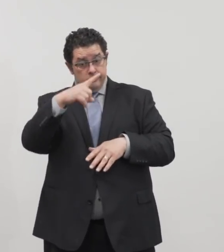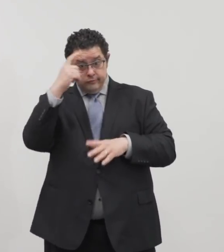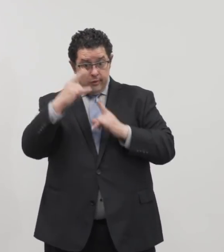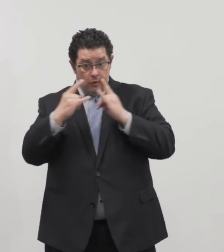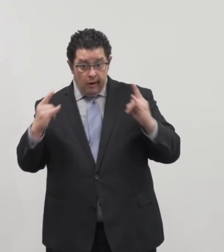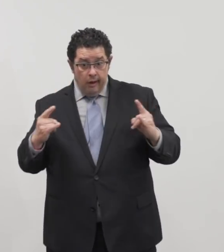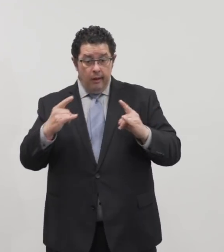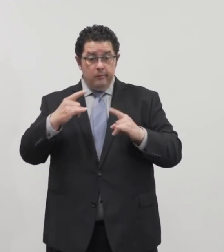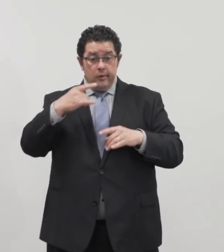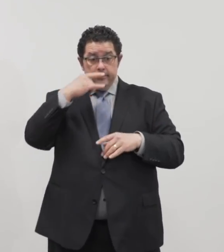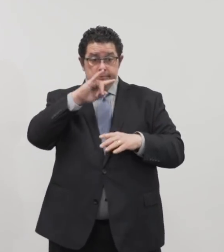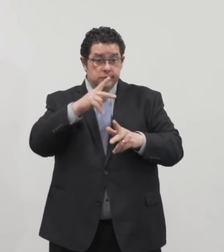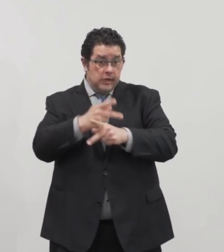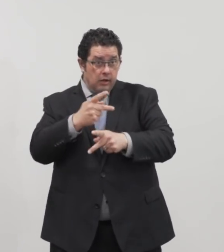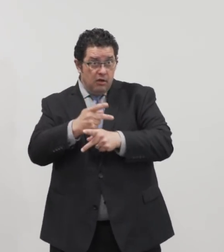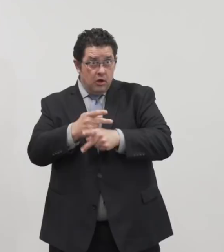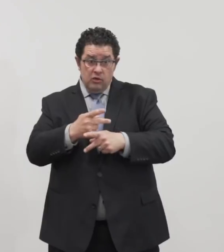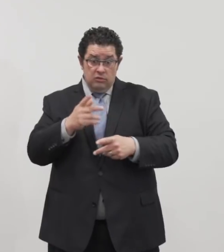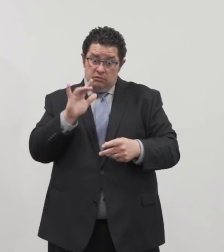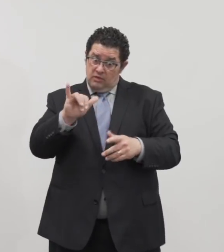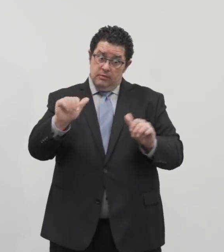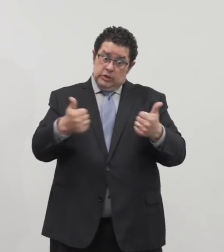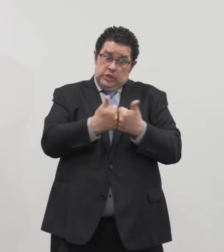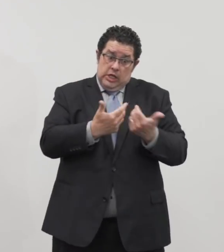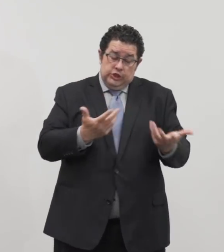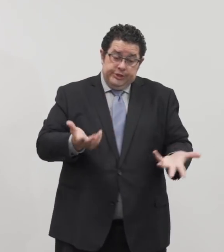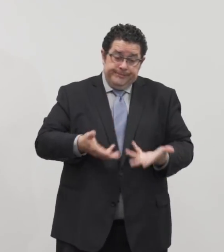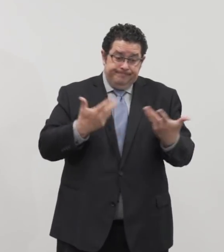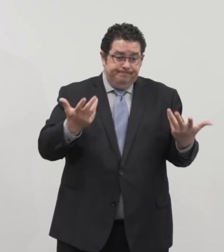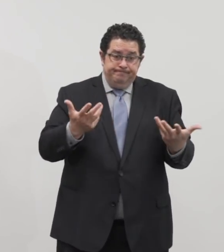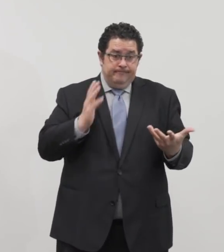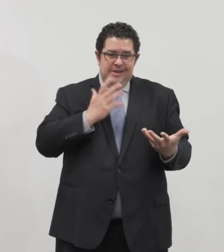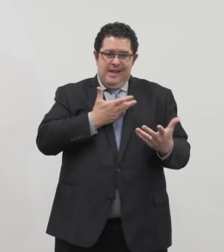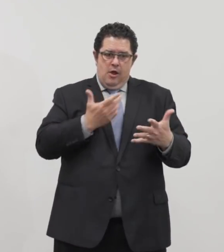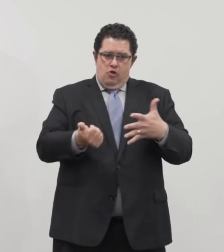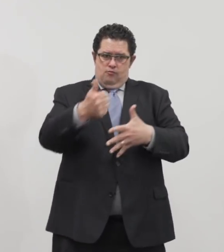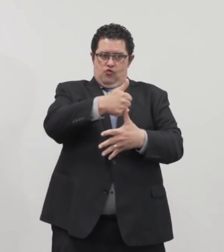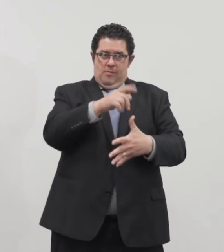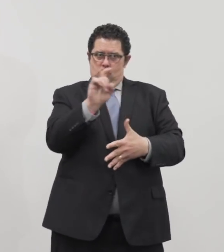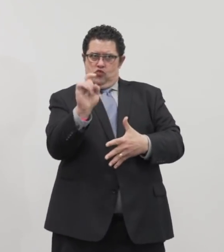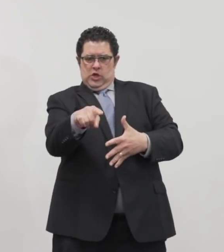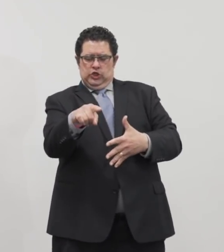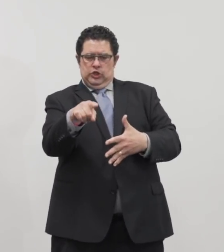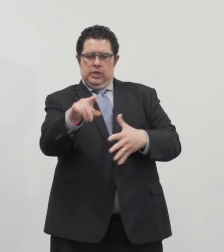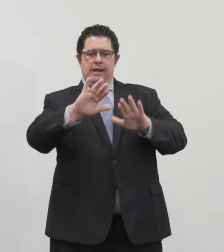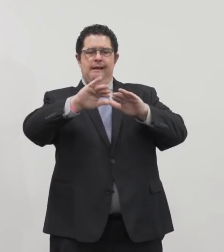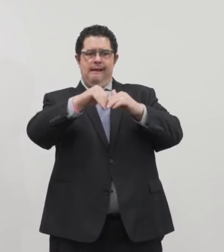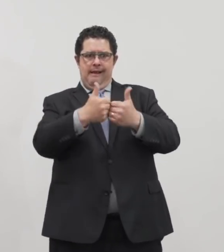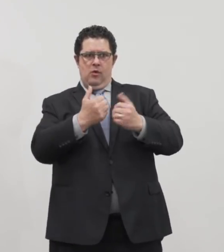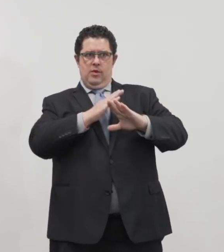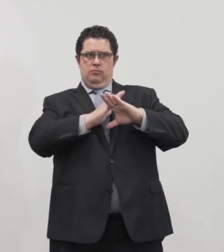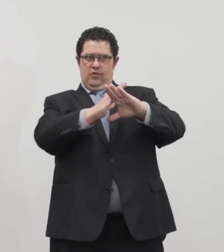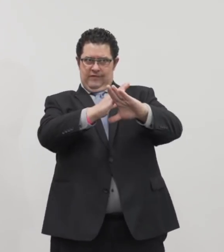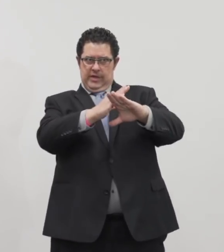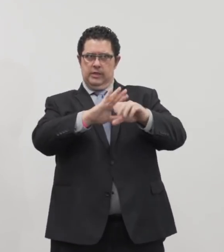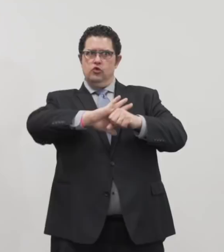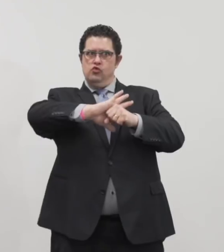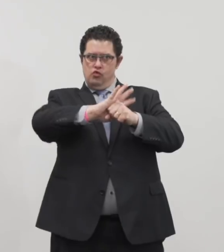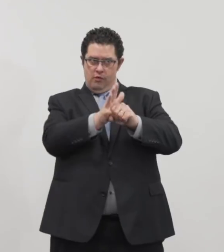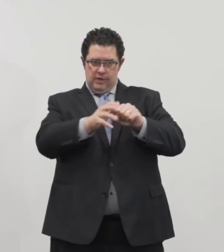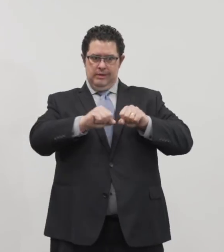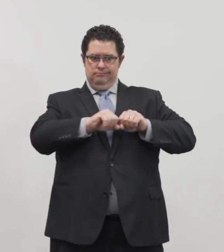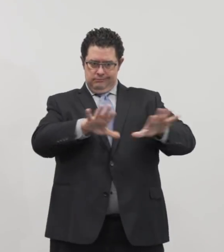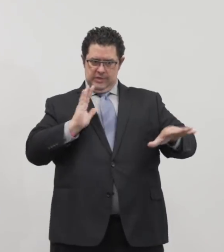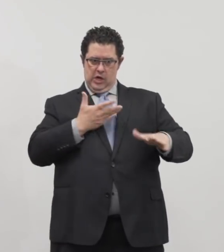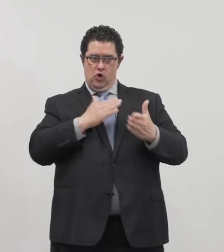It's absolutely going to be challenging. And our primary question is going to be how do we prevent the spread of COVID-19 virus